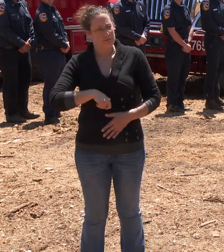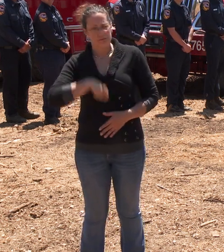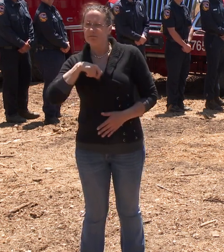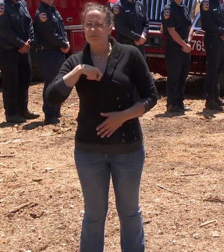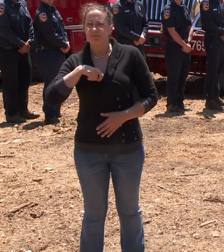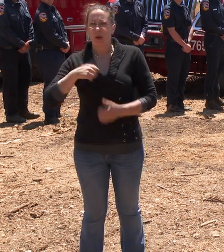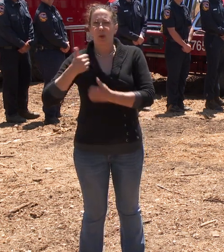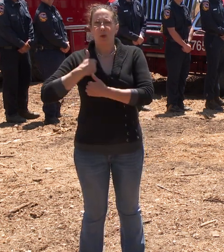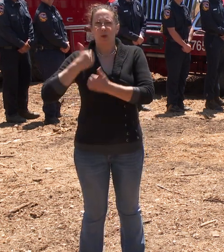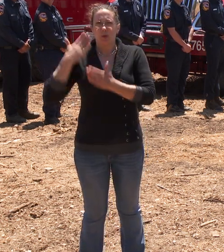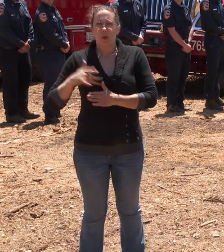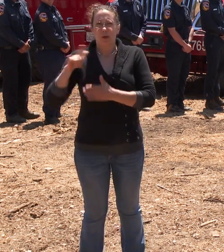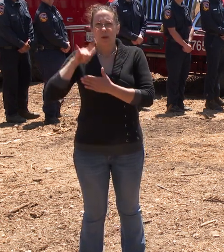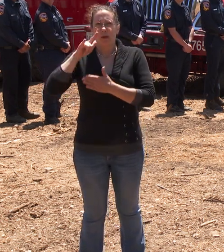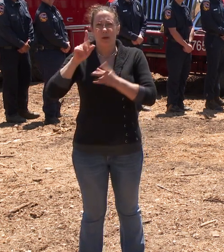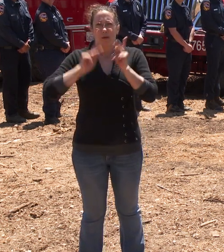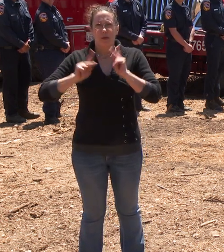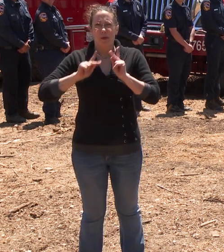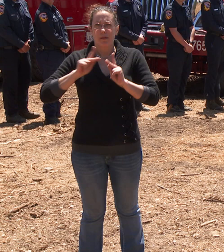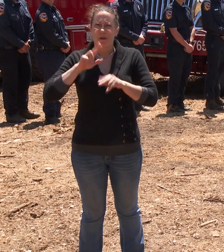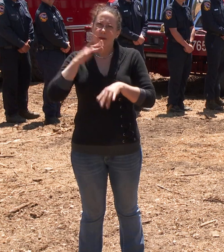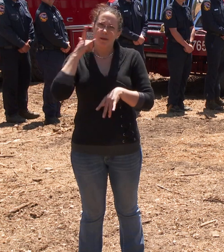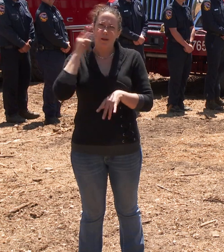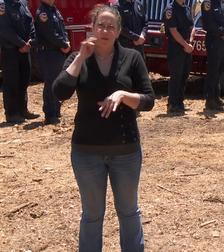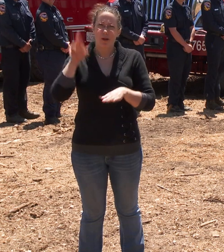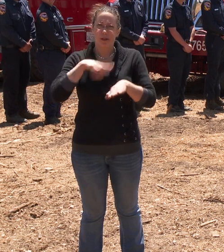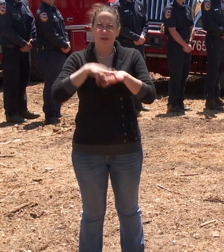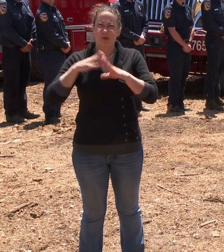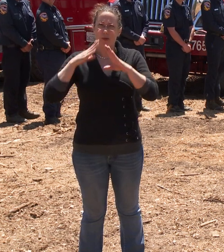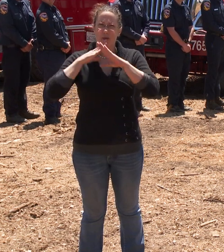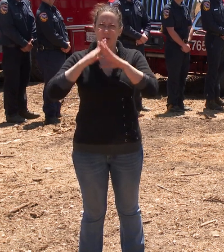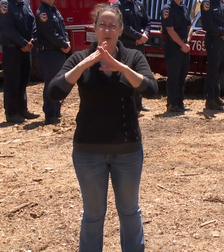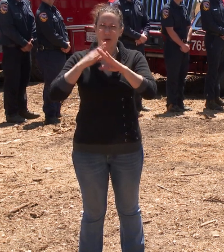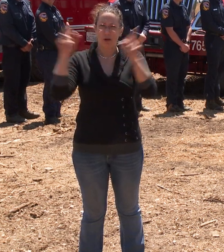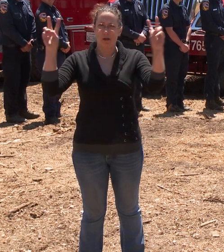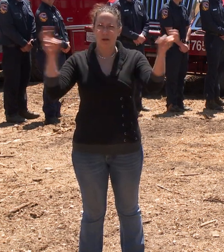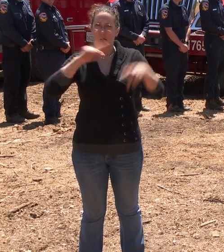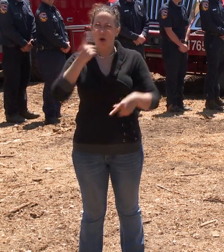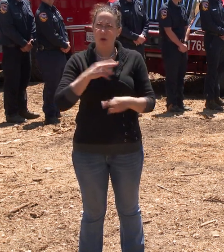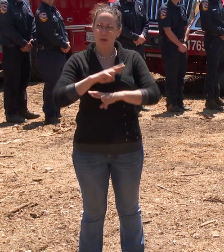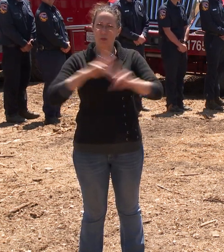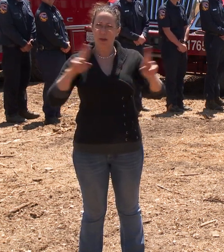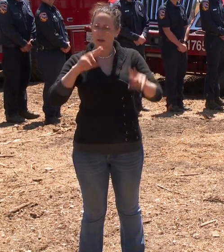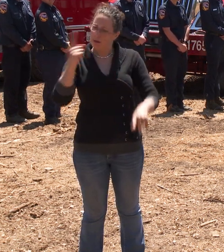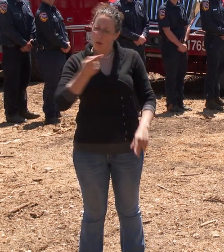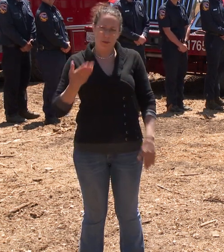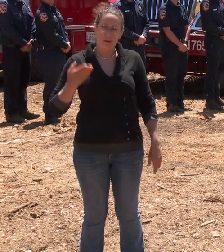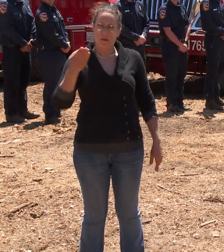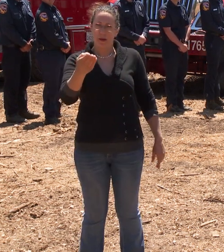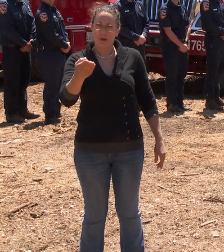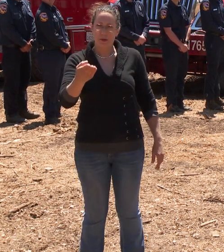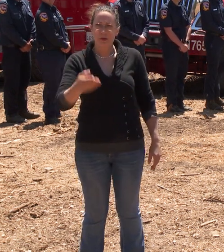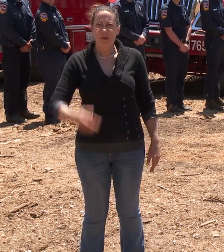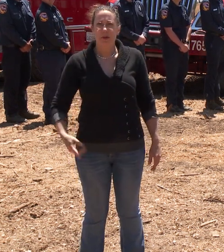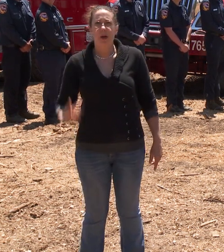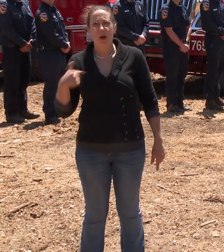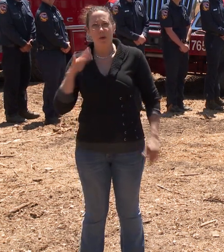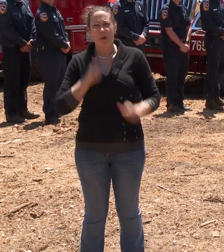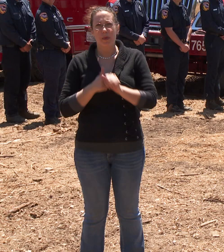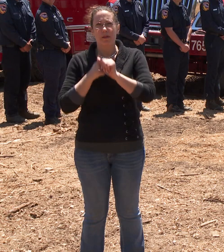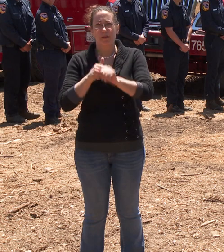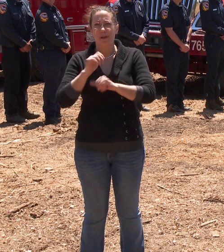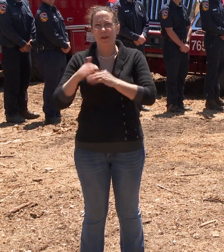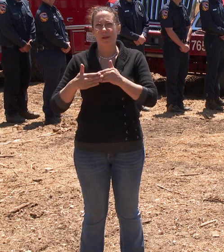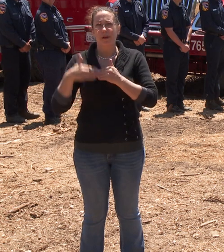citizen soldiers and airmen of the California National Guard live up to the slogan every day always ready always there and I will be followed by J.P.